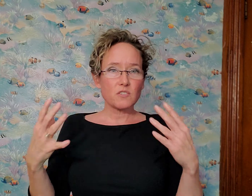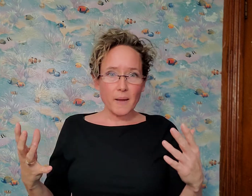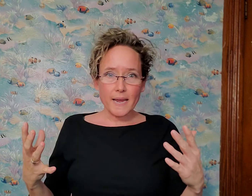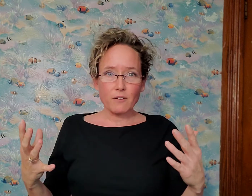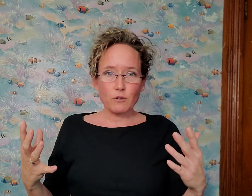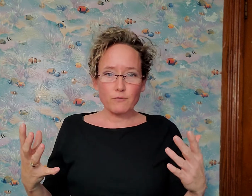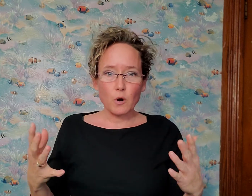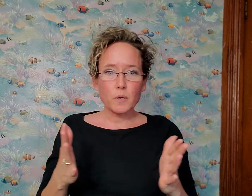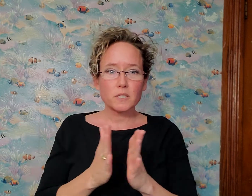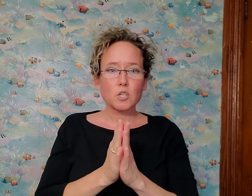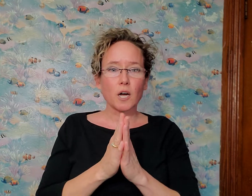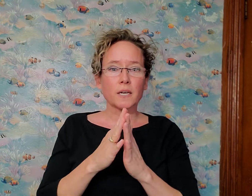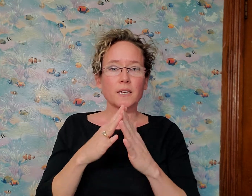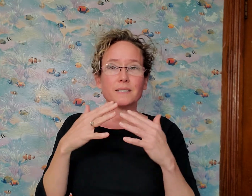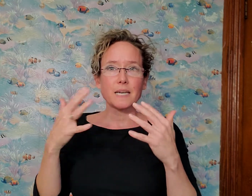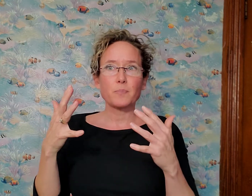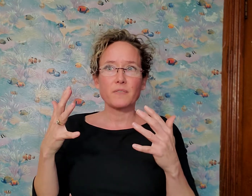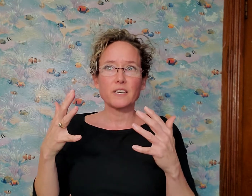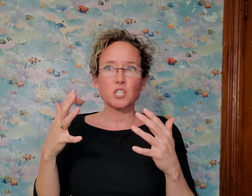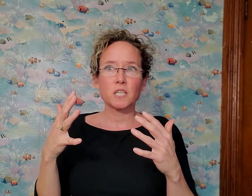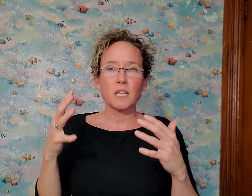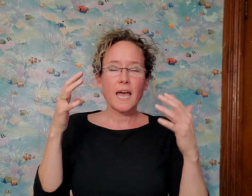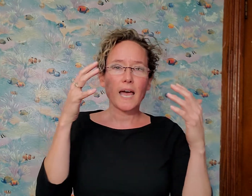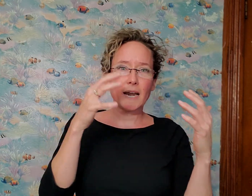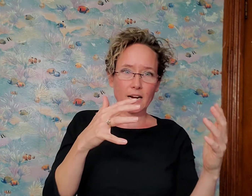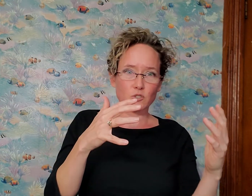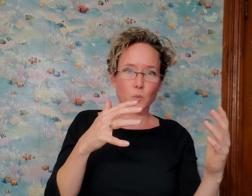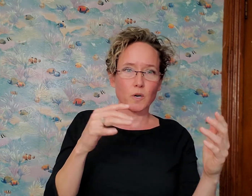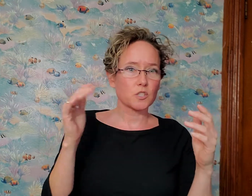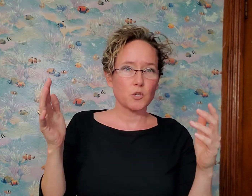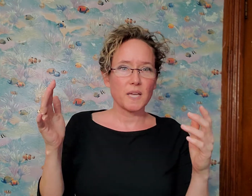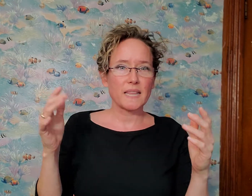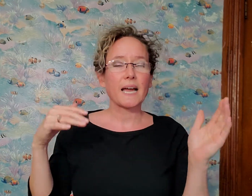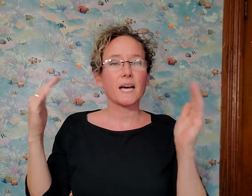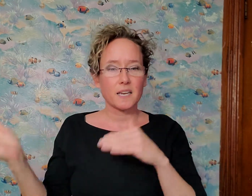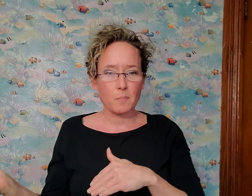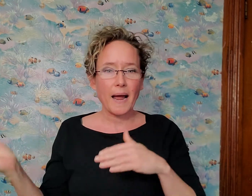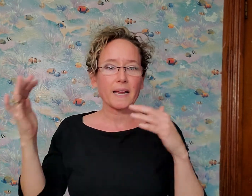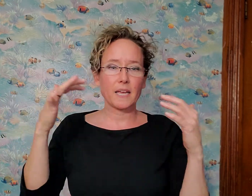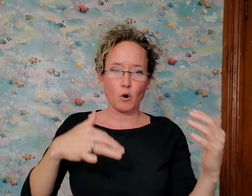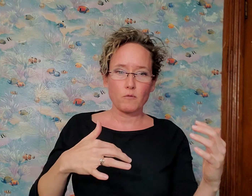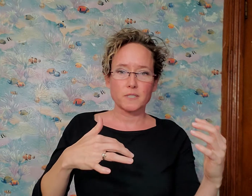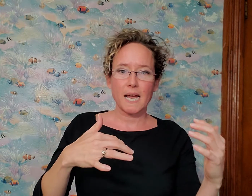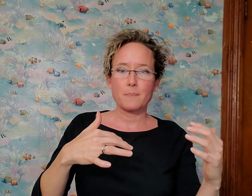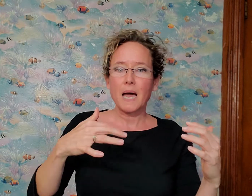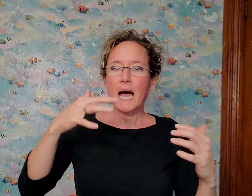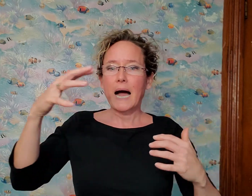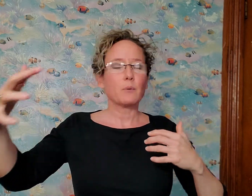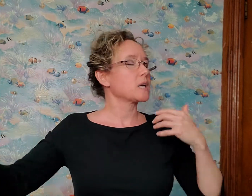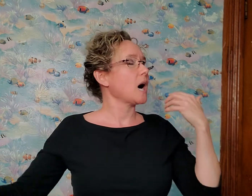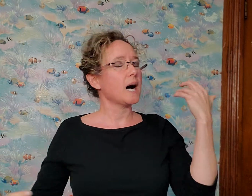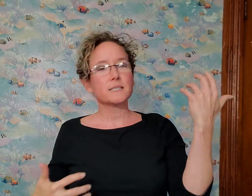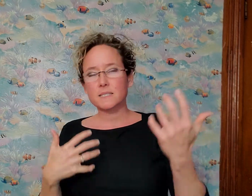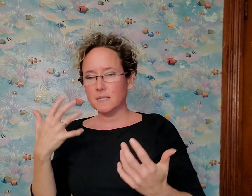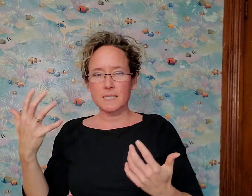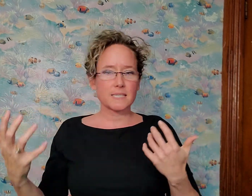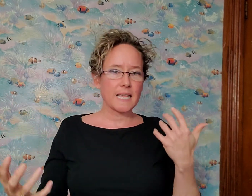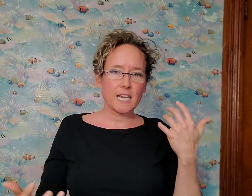of my effort focused on deprivation and extra work. So you get that cutting back and overtime. I would constantly say